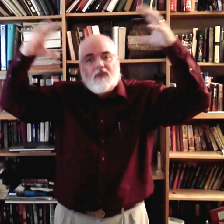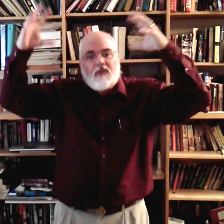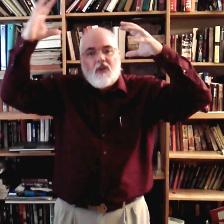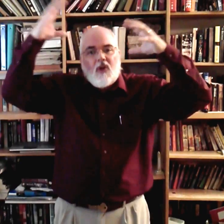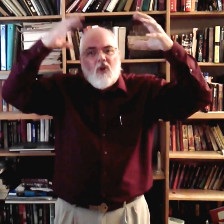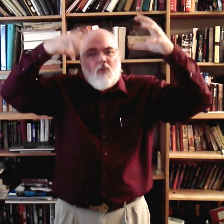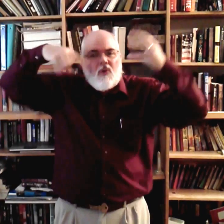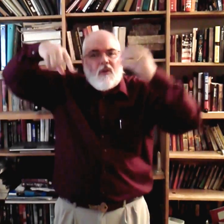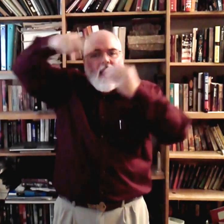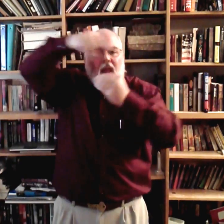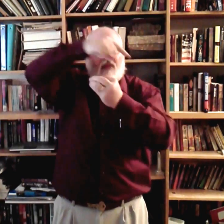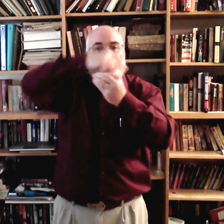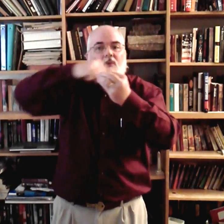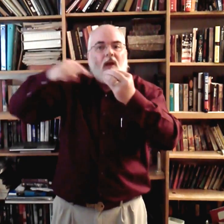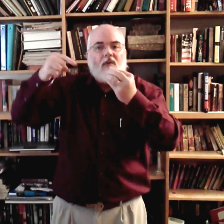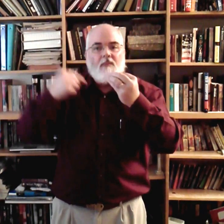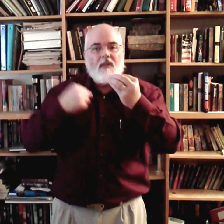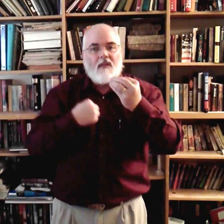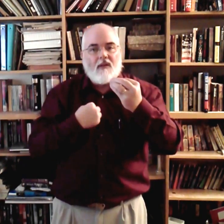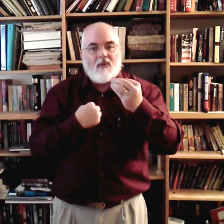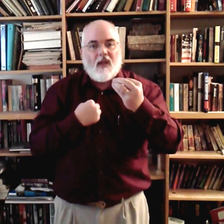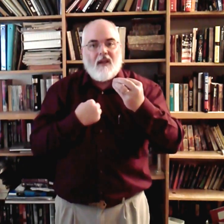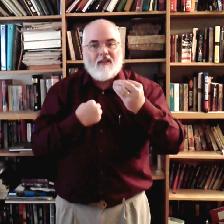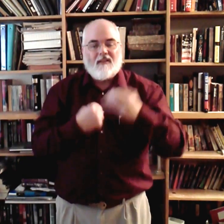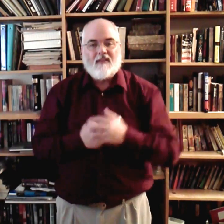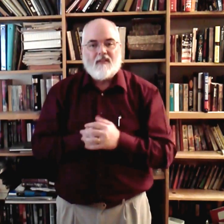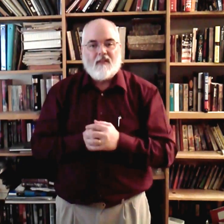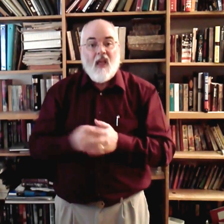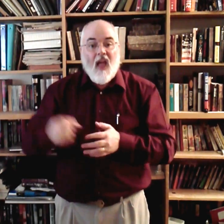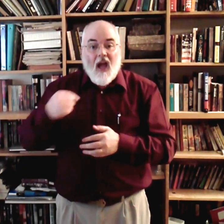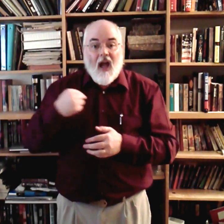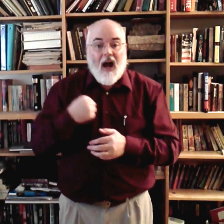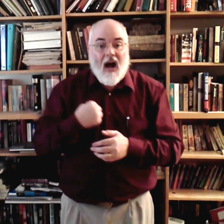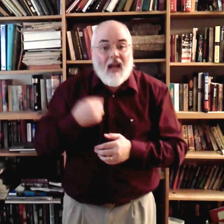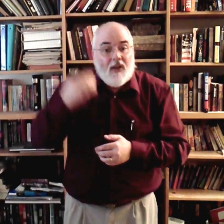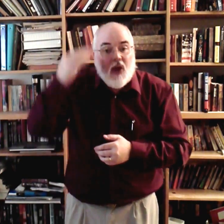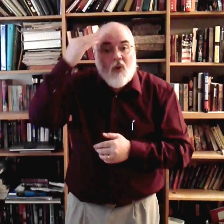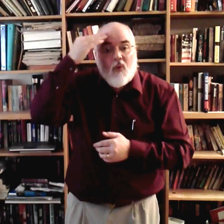will gather round me. Okay? I know